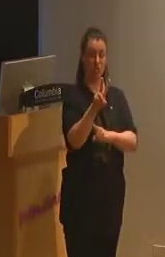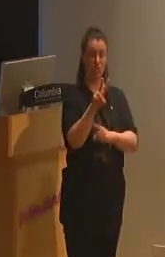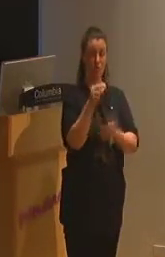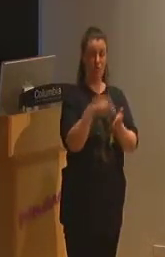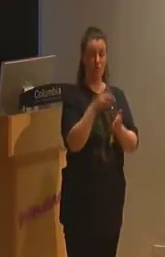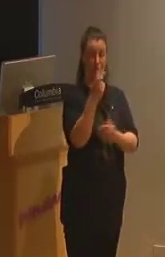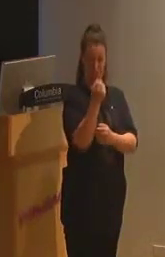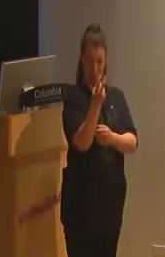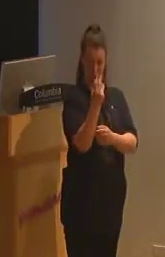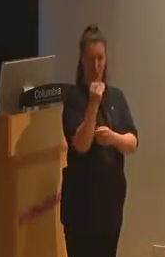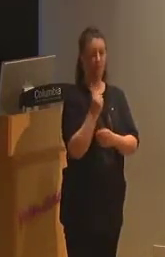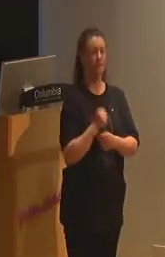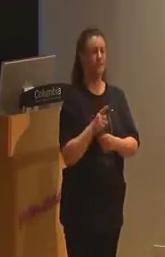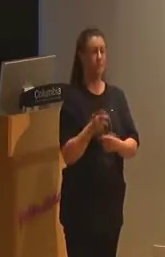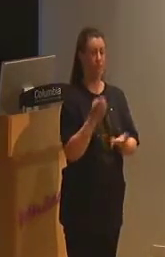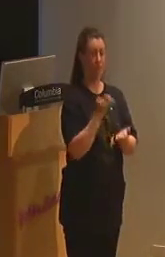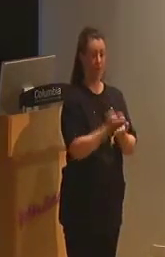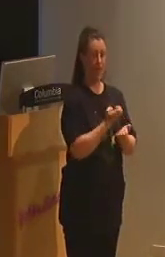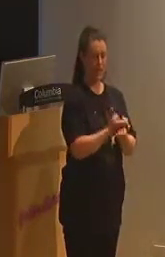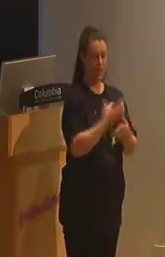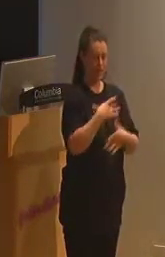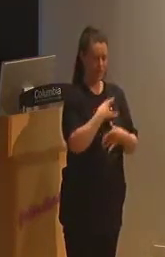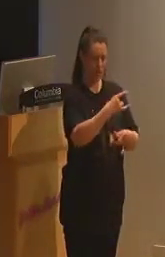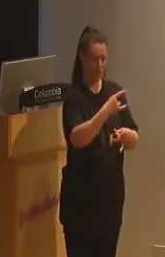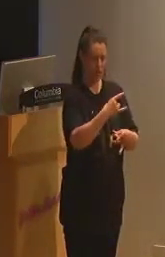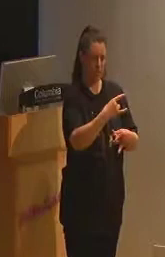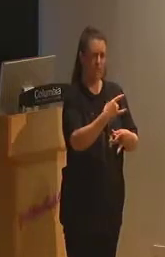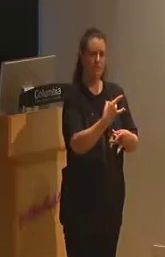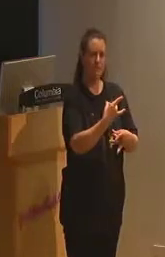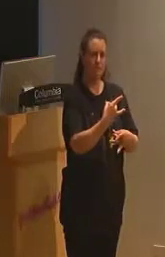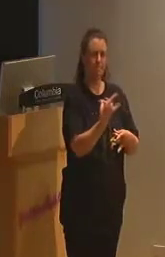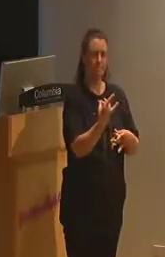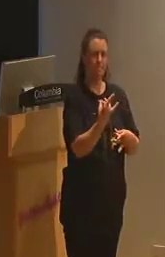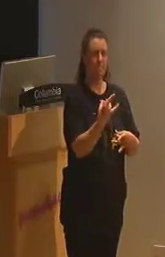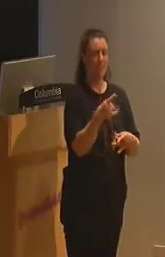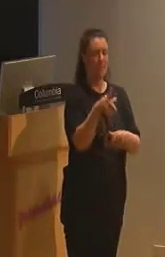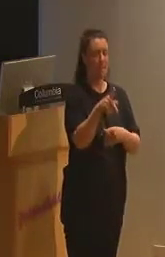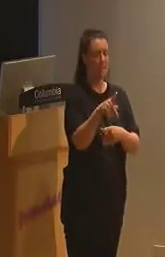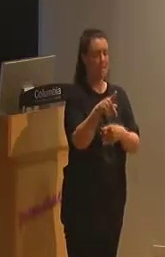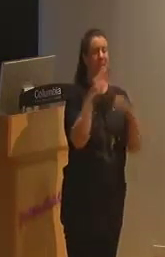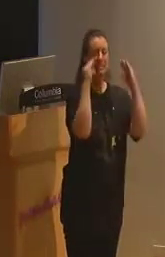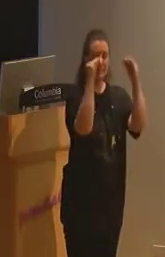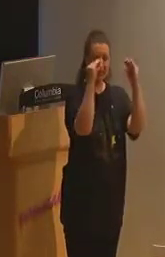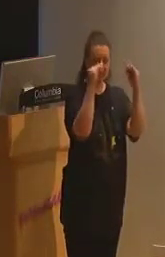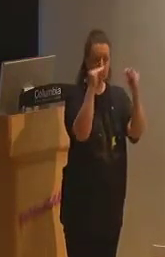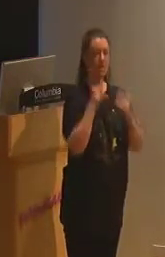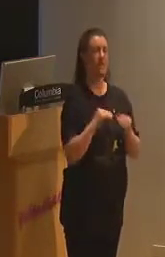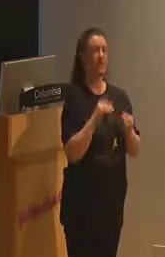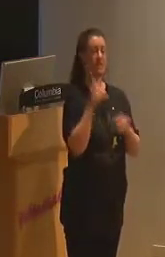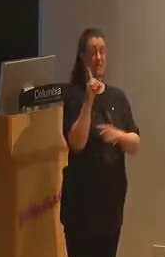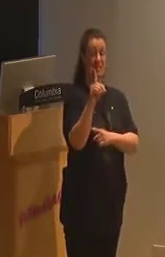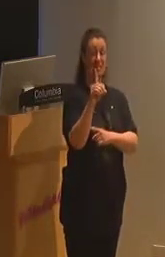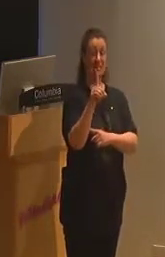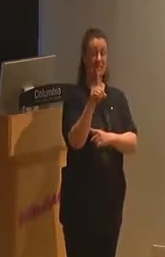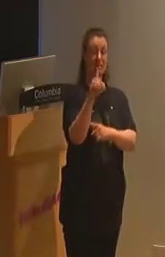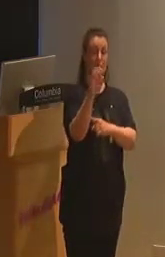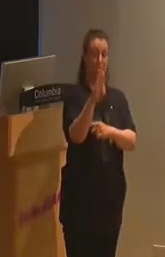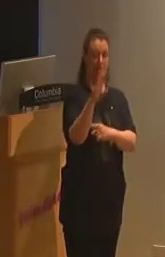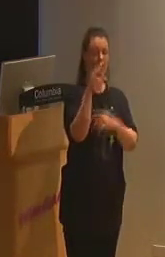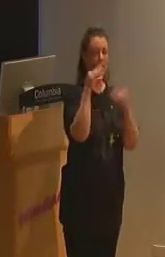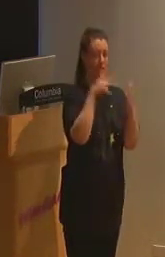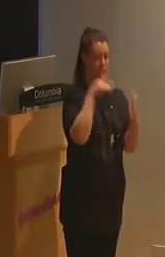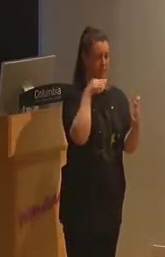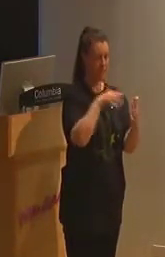academic interests include, but are not limited to, Marxism, critical pedagogy, disability studies, and postmodern philosophy.